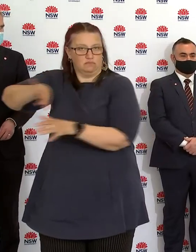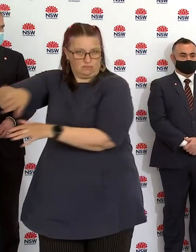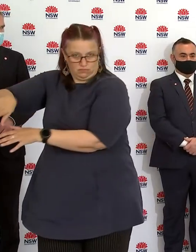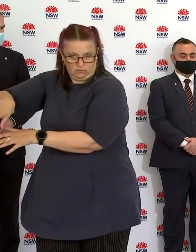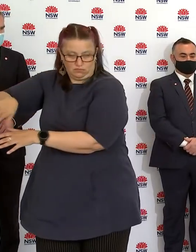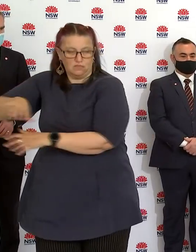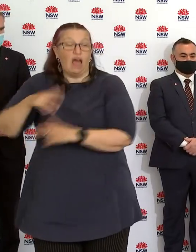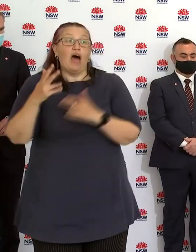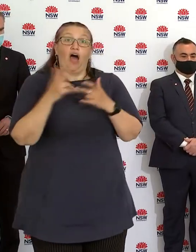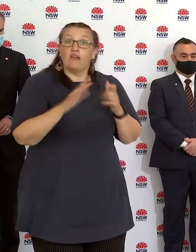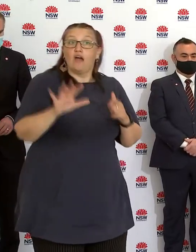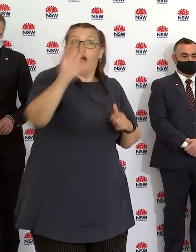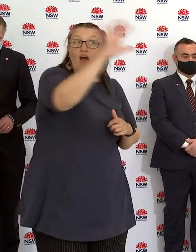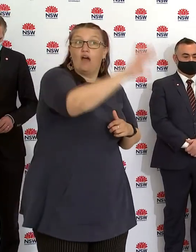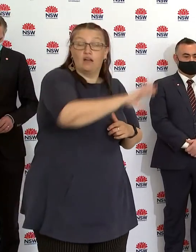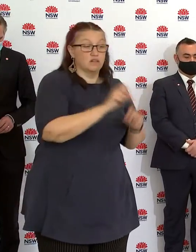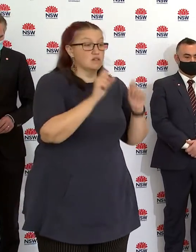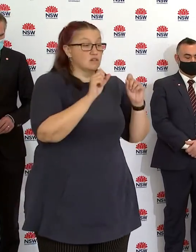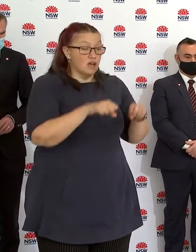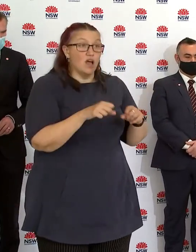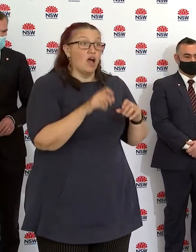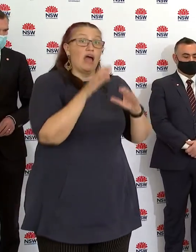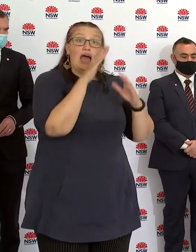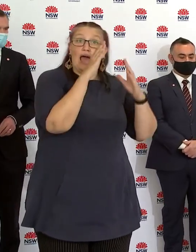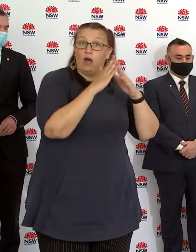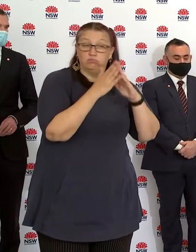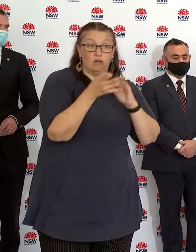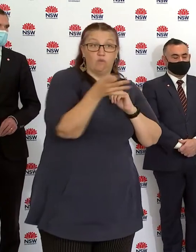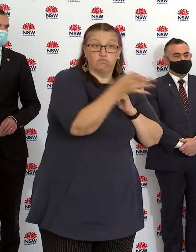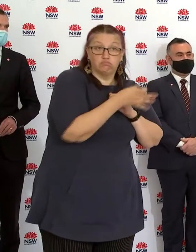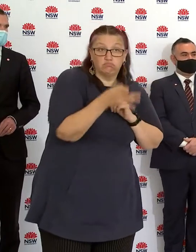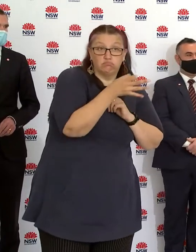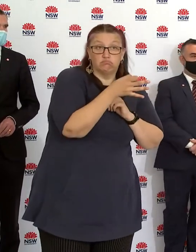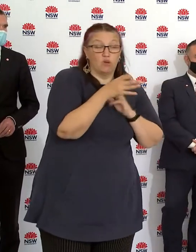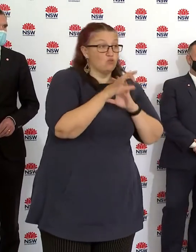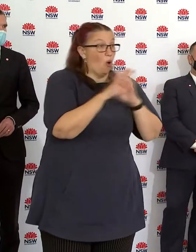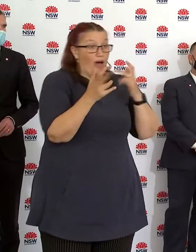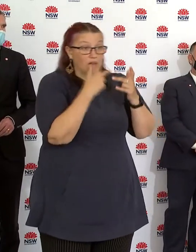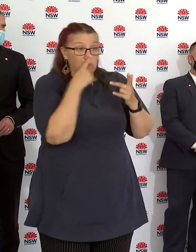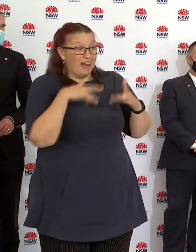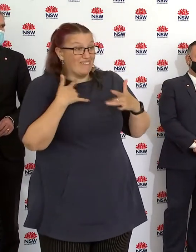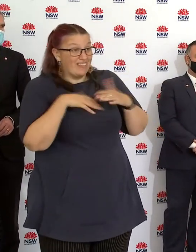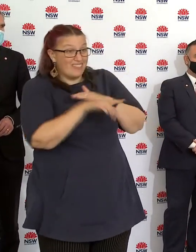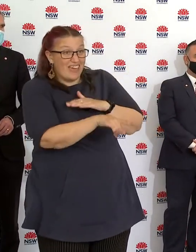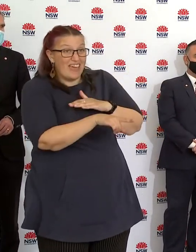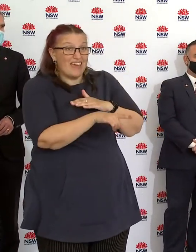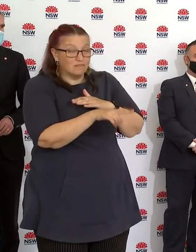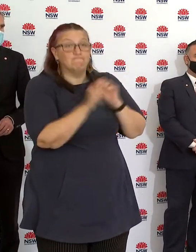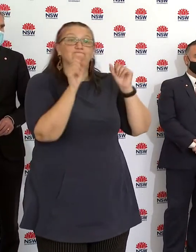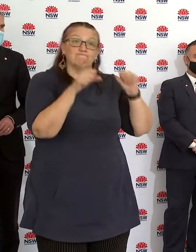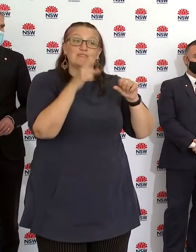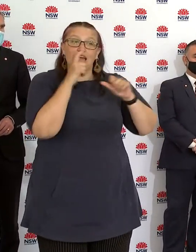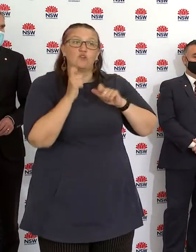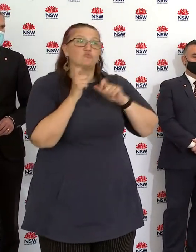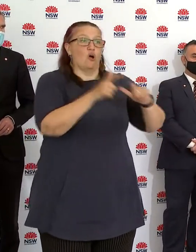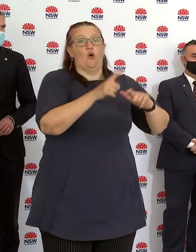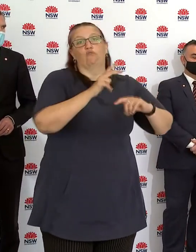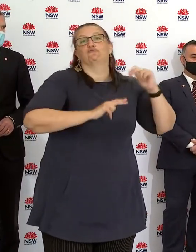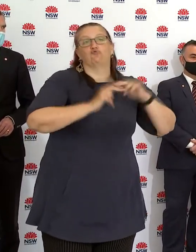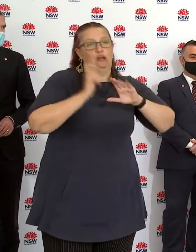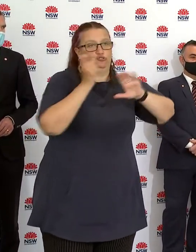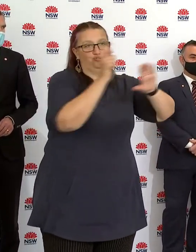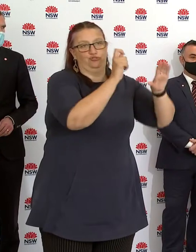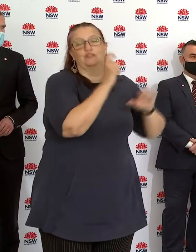And I want to thank the Deputy Premier and Treasurer for working with stakeholders to make sure those COVID safety plans are in place. But I want to